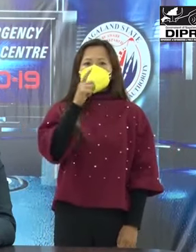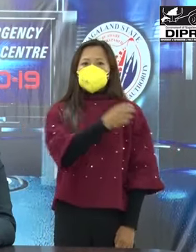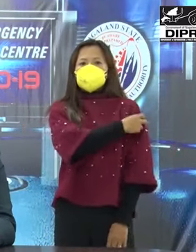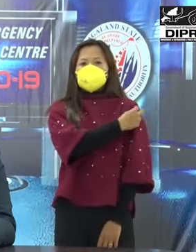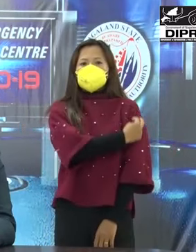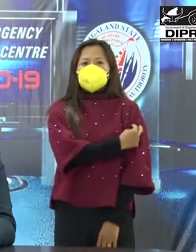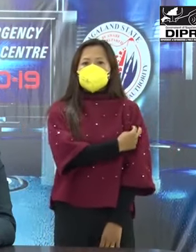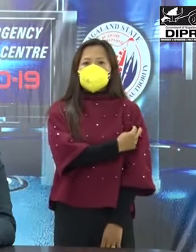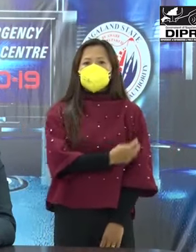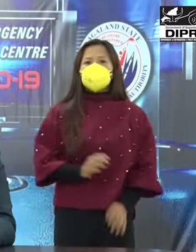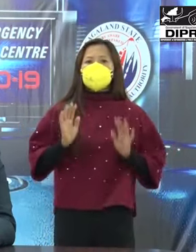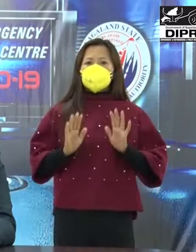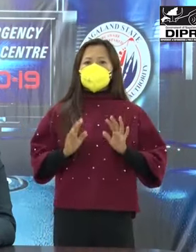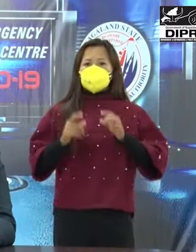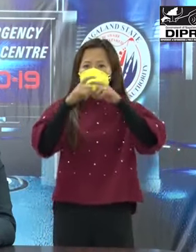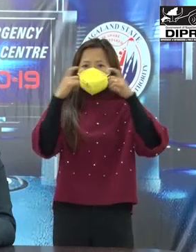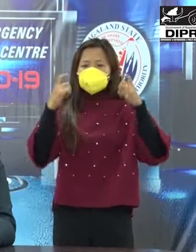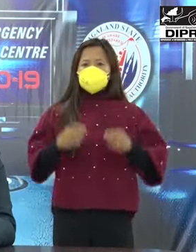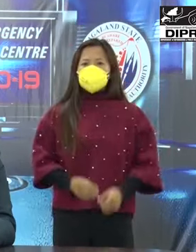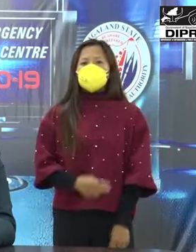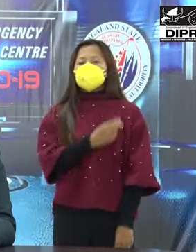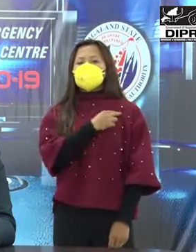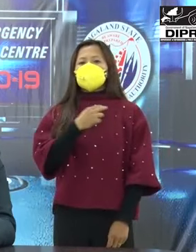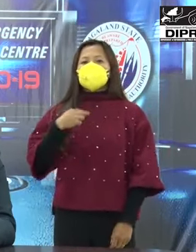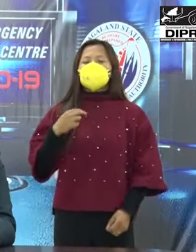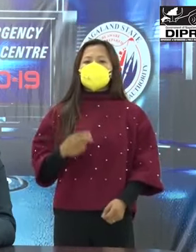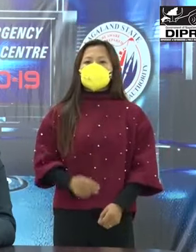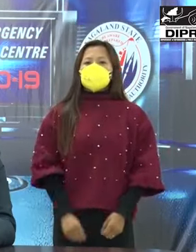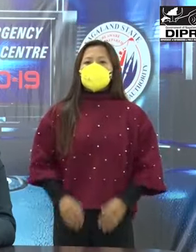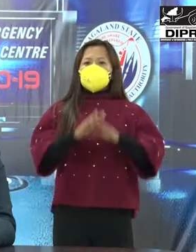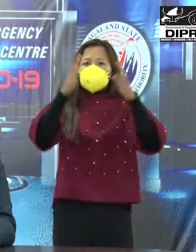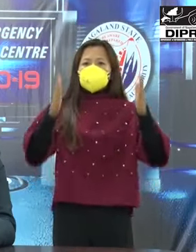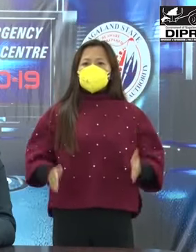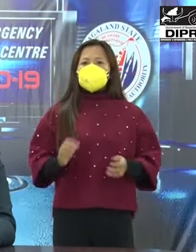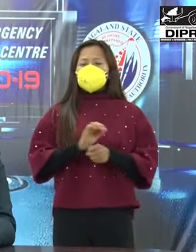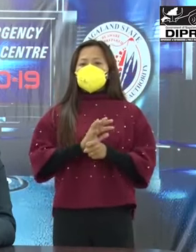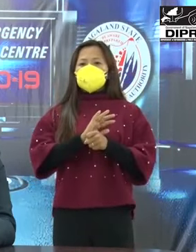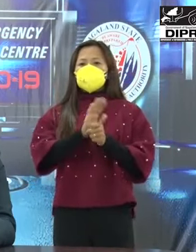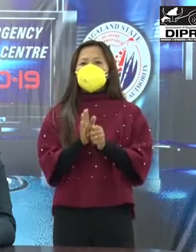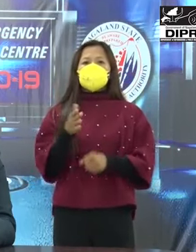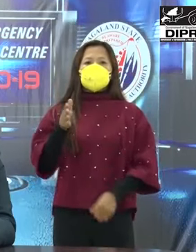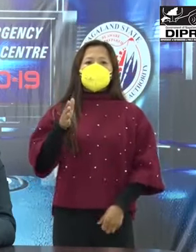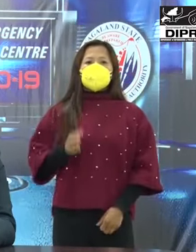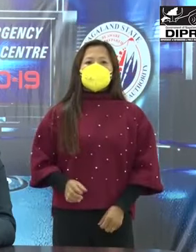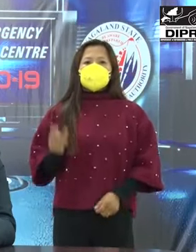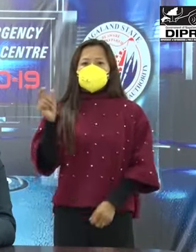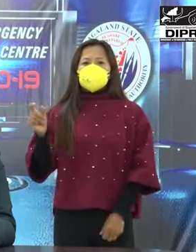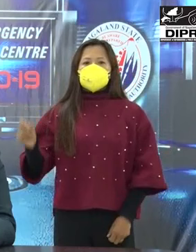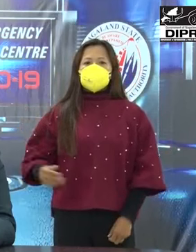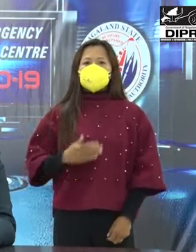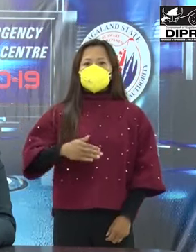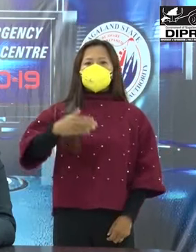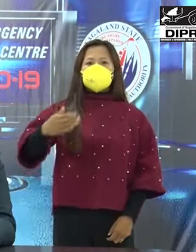have been identified for treatment of non-COVID patients referred from COVID Hospital